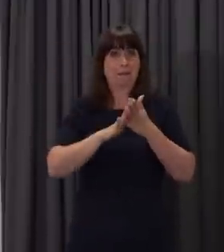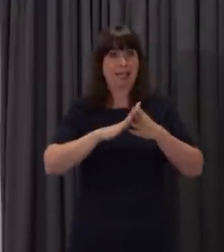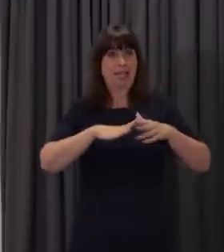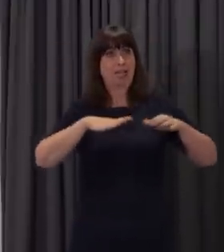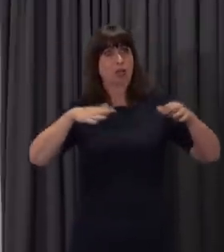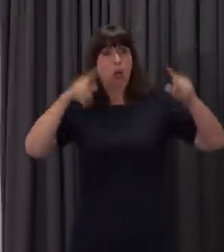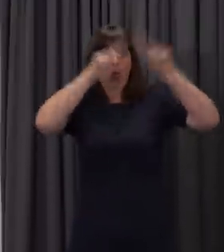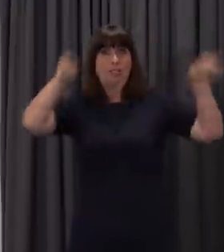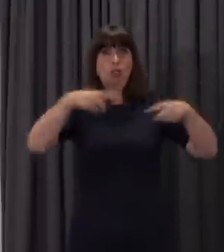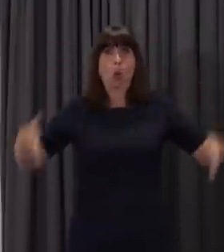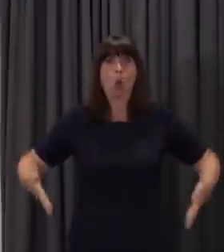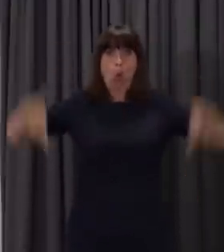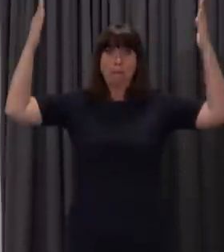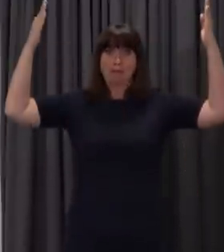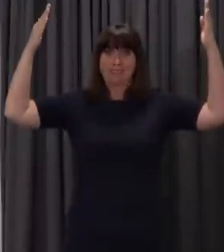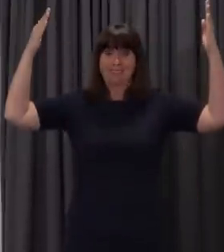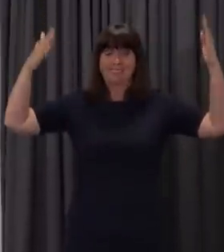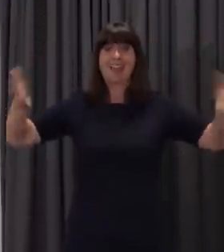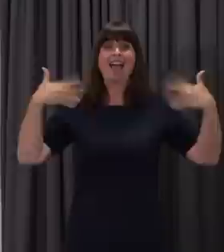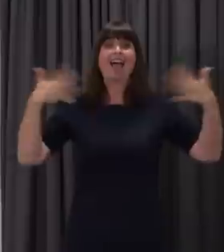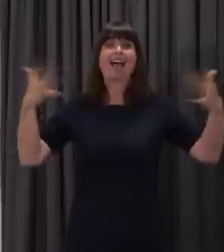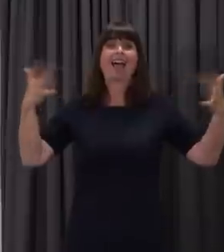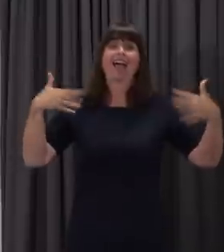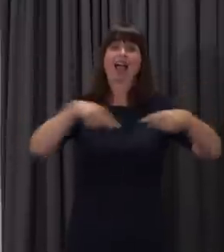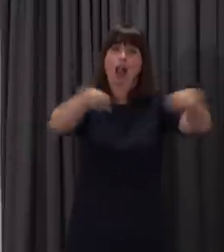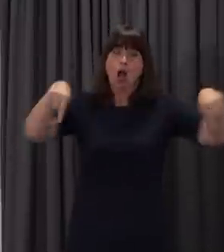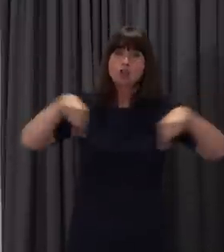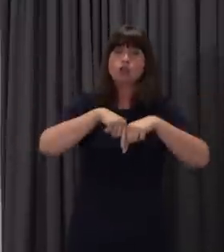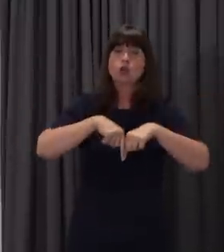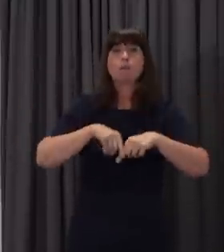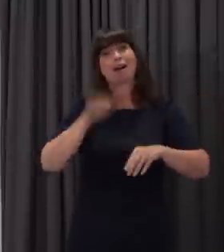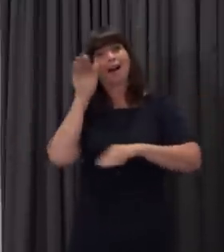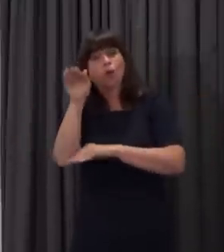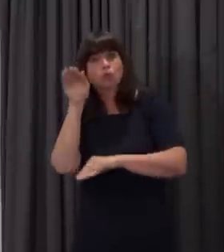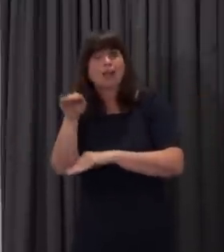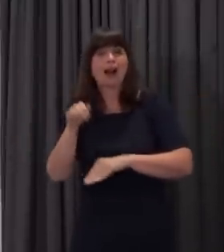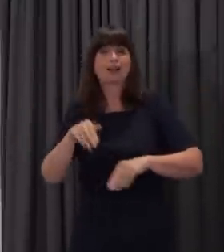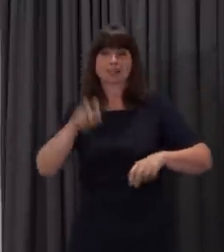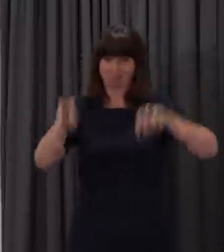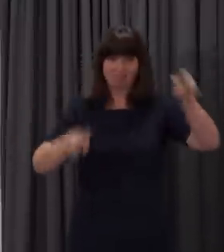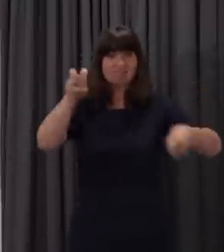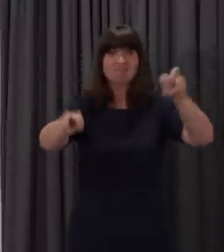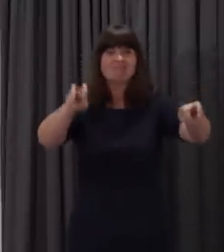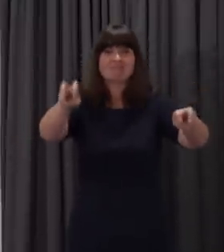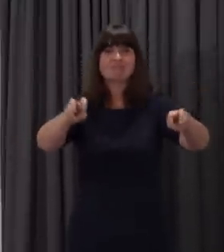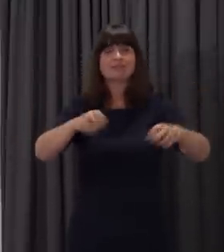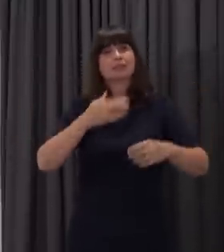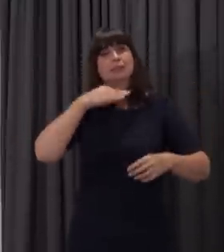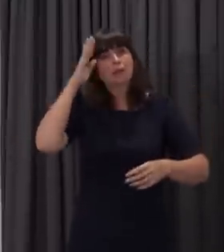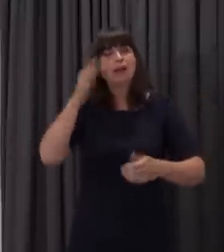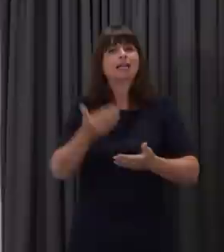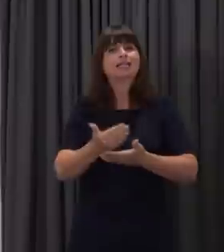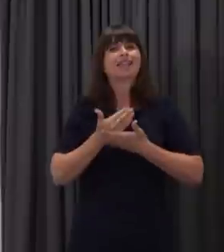ventilation. And we need to grasp the opportunity that the summer months offer us because that's the safest time to have